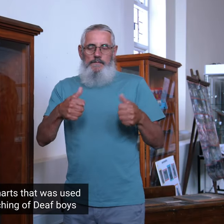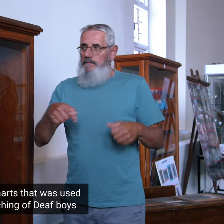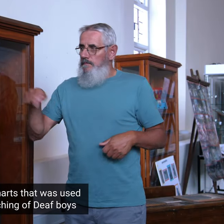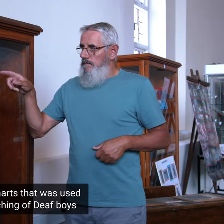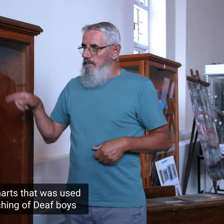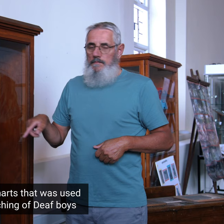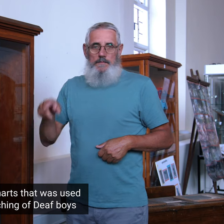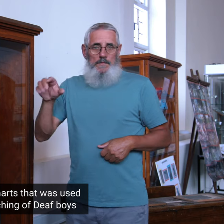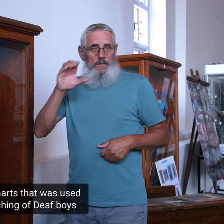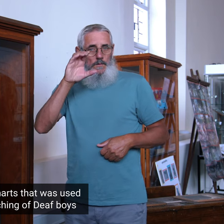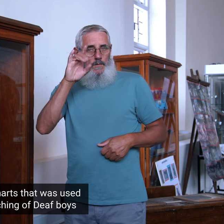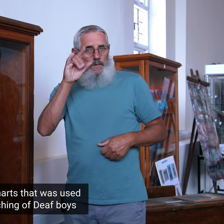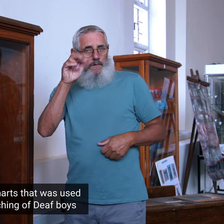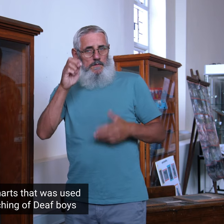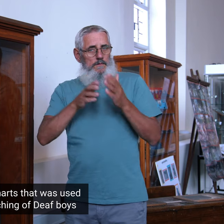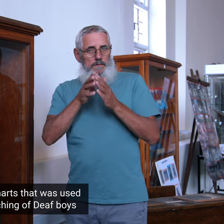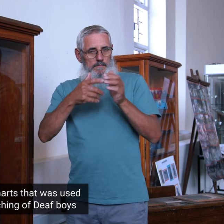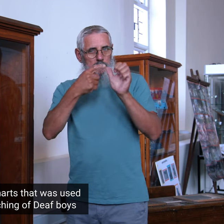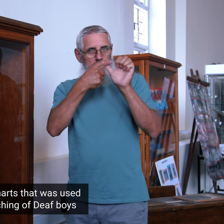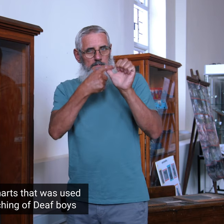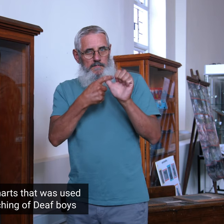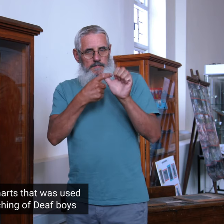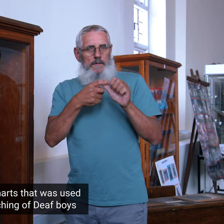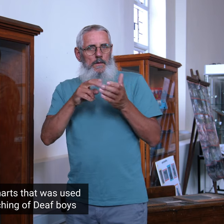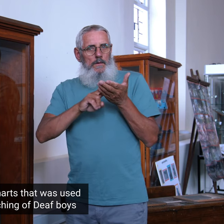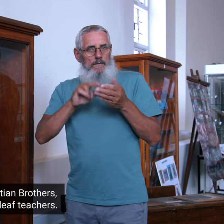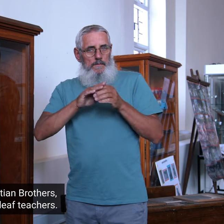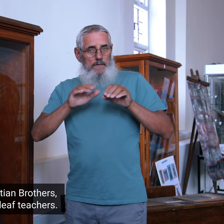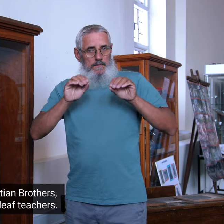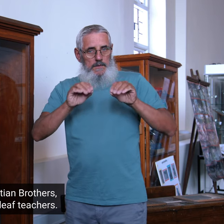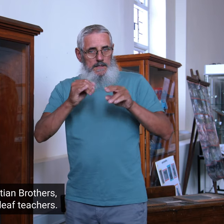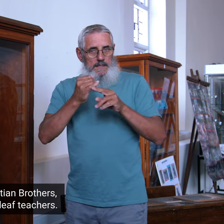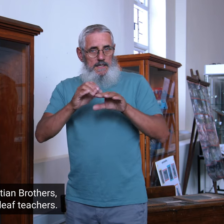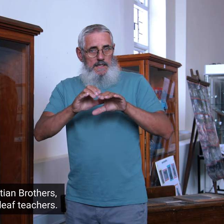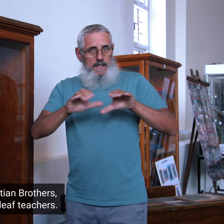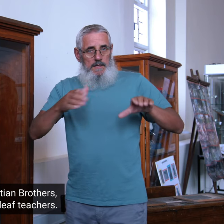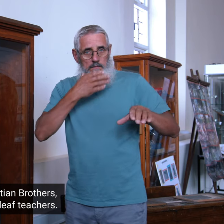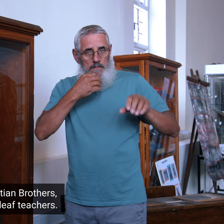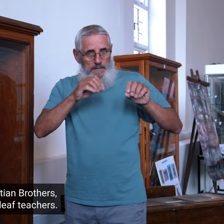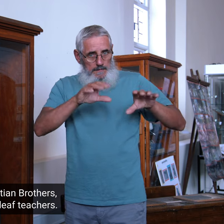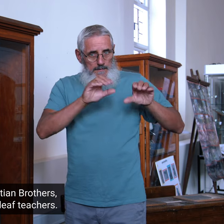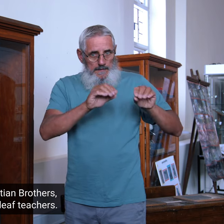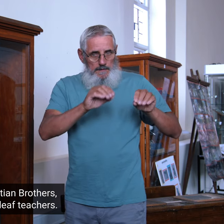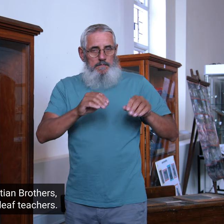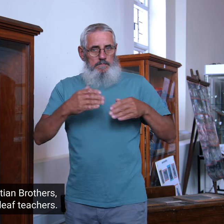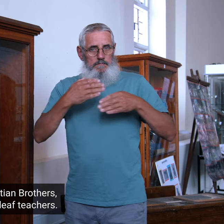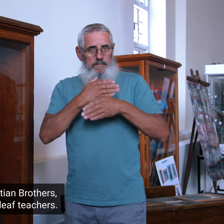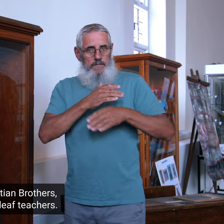This is a set of charts that was used for in-class teaching of deaf boys, by the Christian